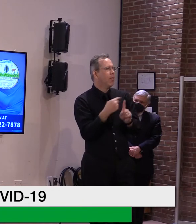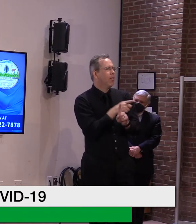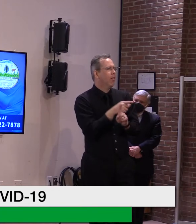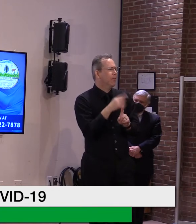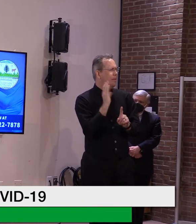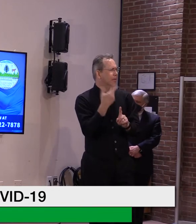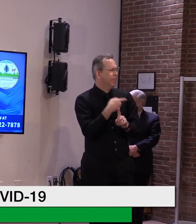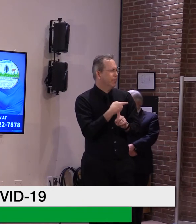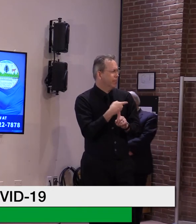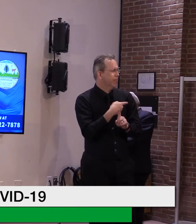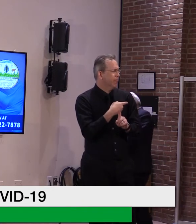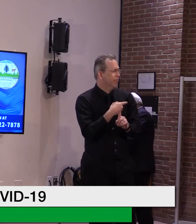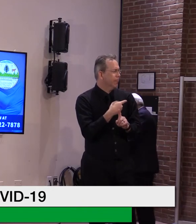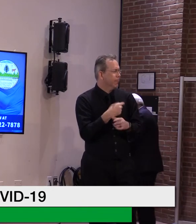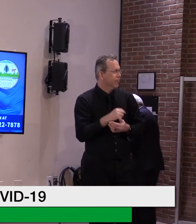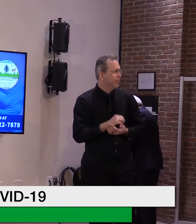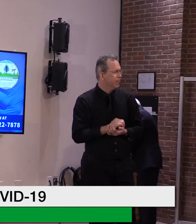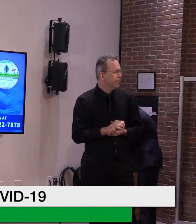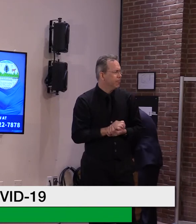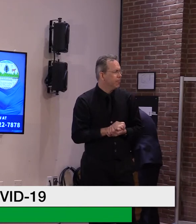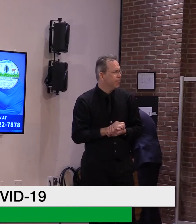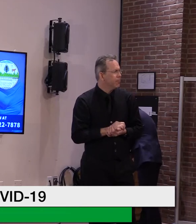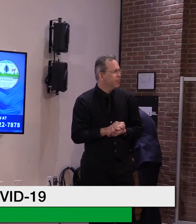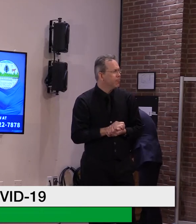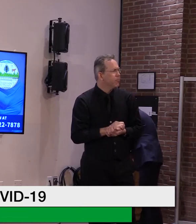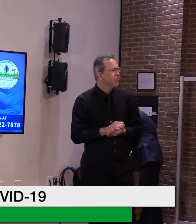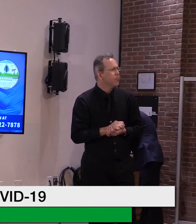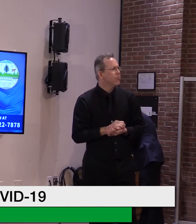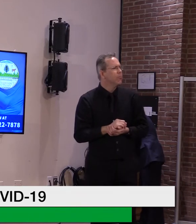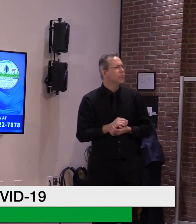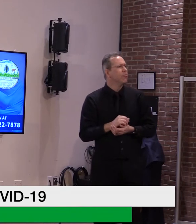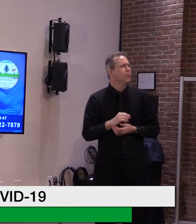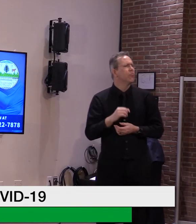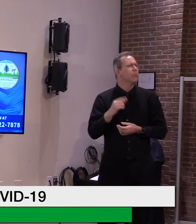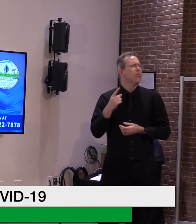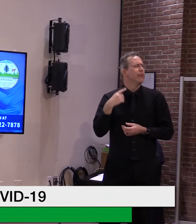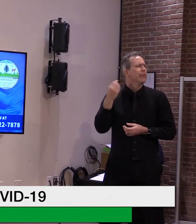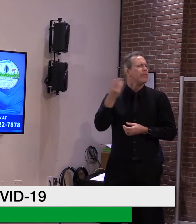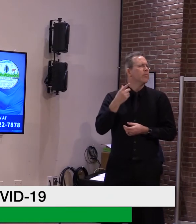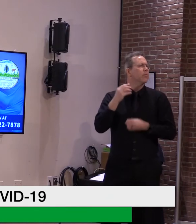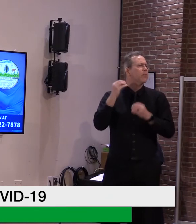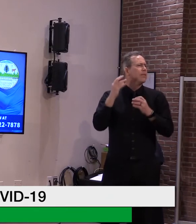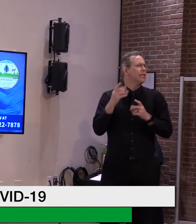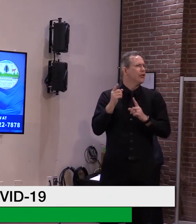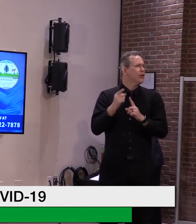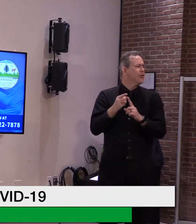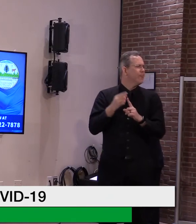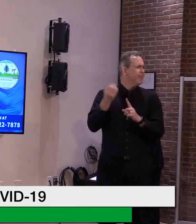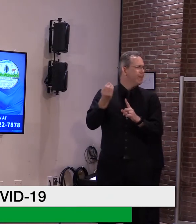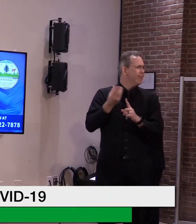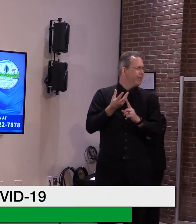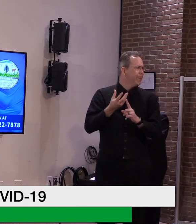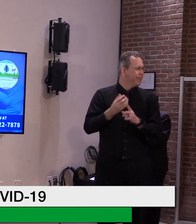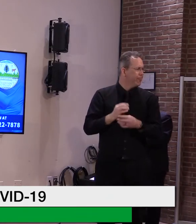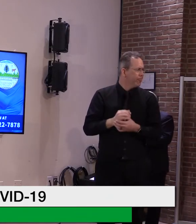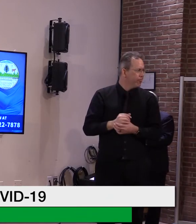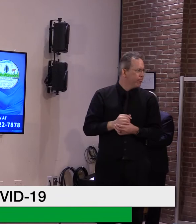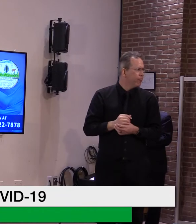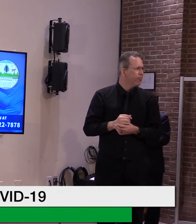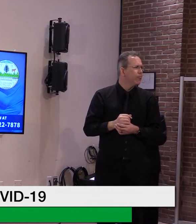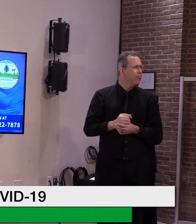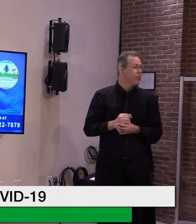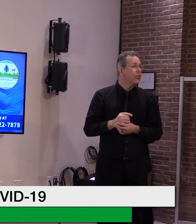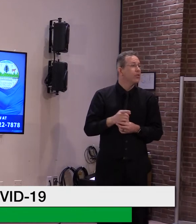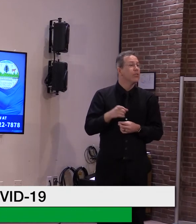uh, a teacher who, uh, questions how, apparently the school district has specific